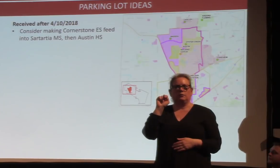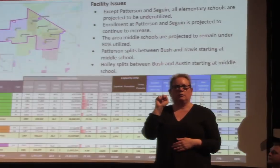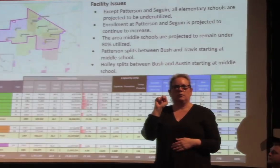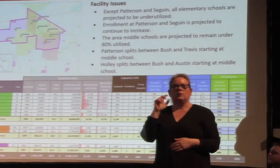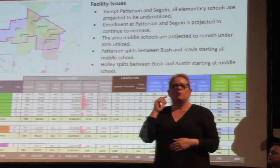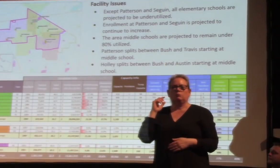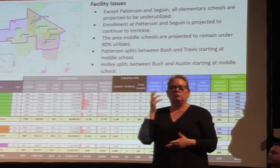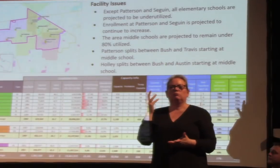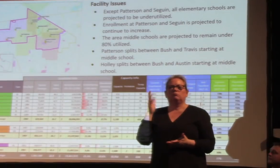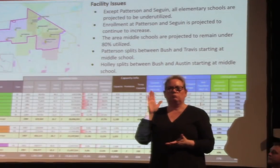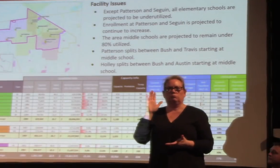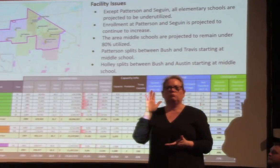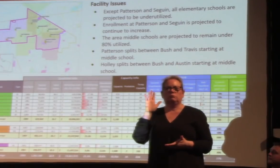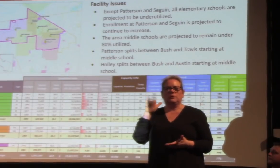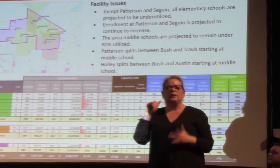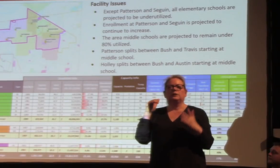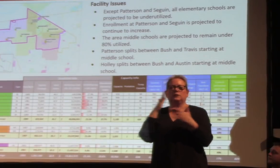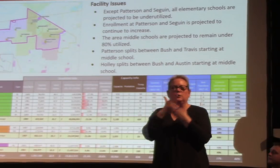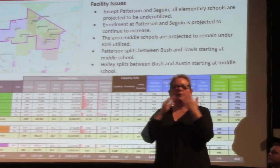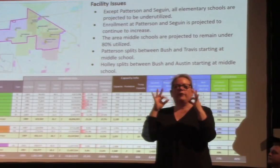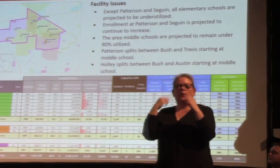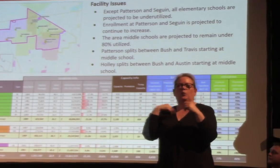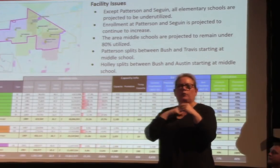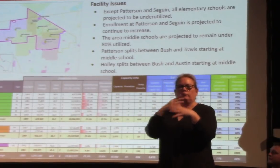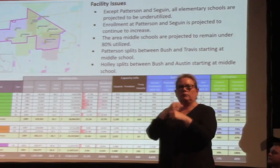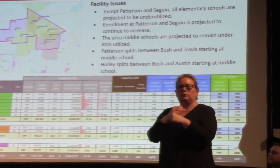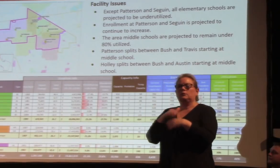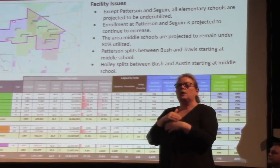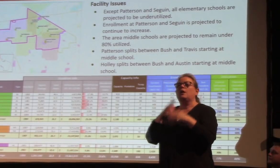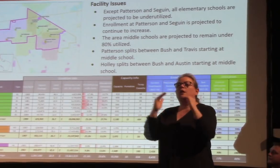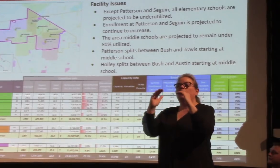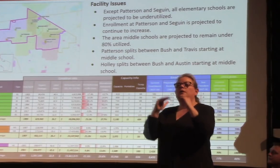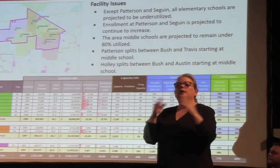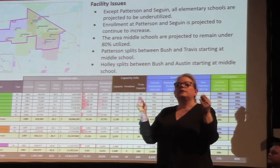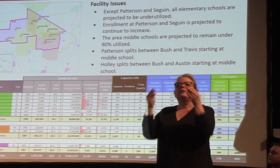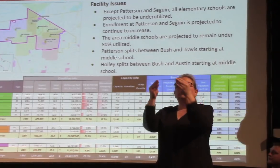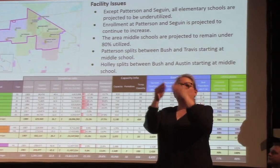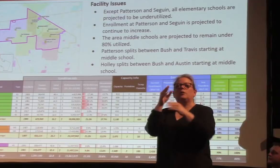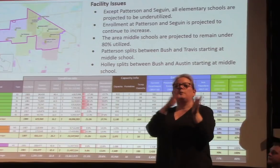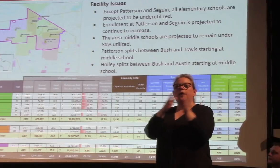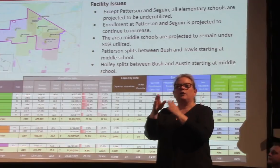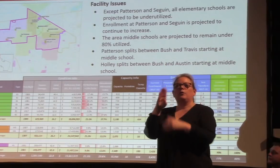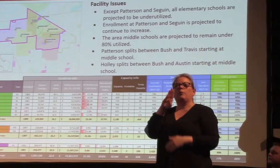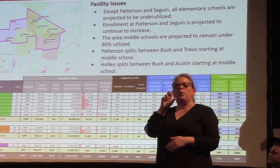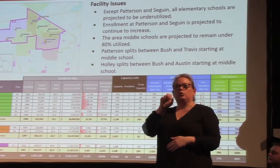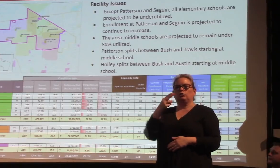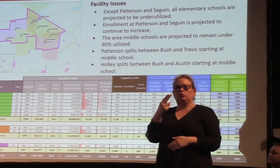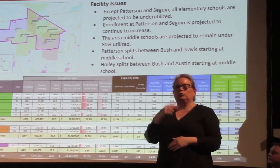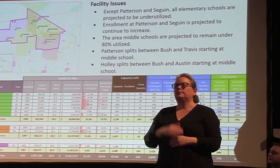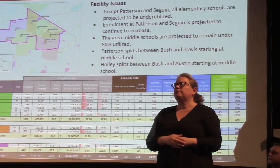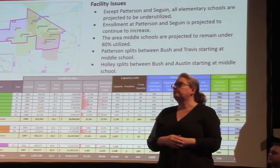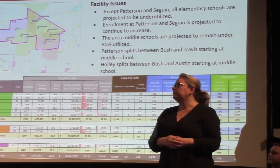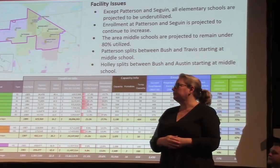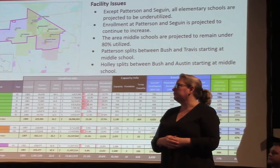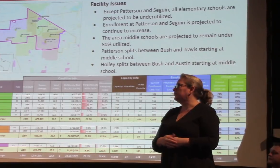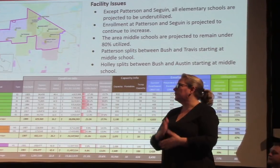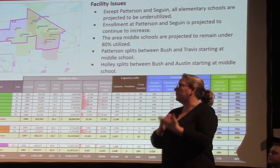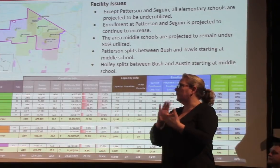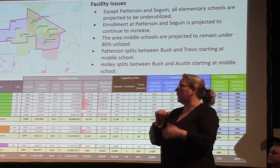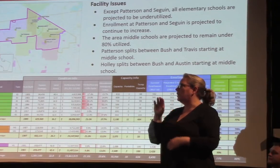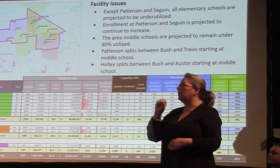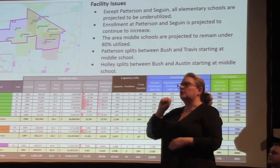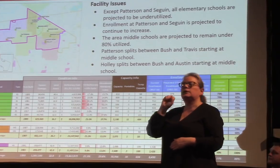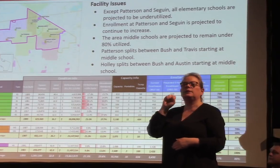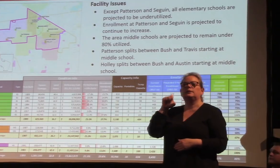Okay, moving on. Our next feeder pattern is Bush. Our issues here, with the exception of Patterson and Seguin, elementary schools are